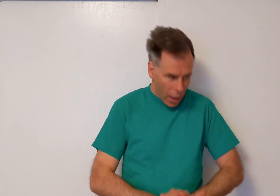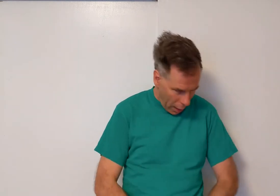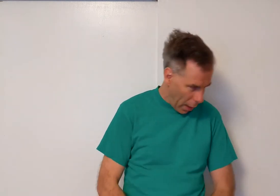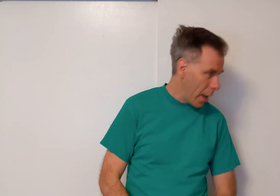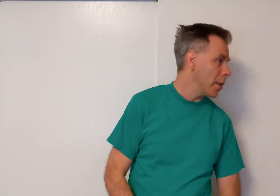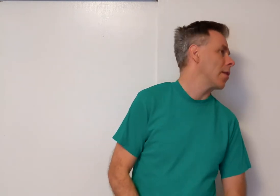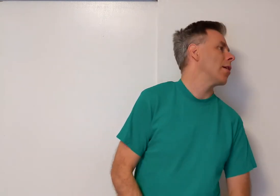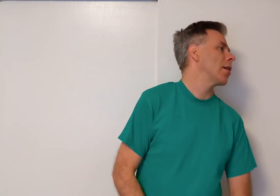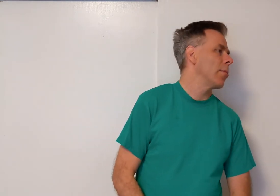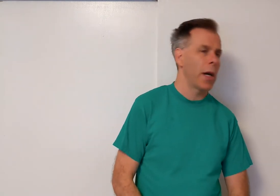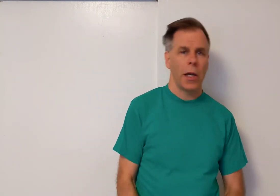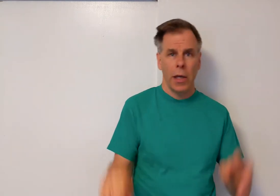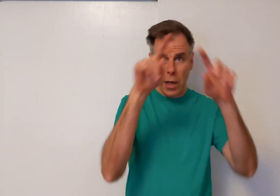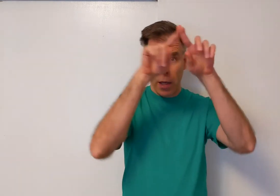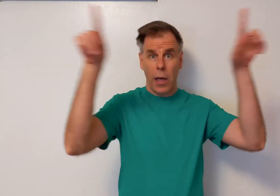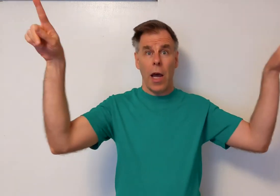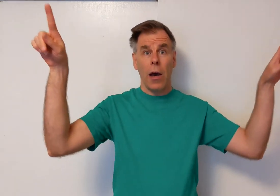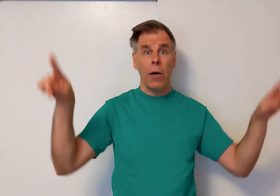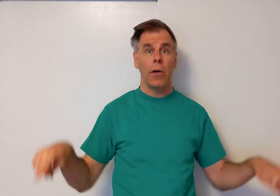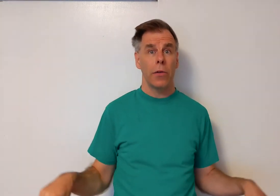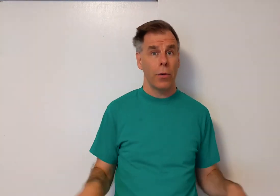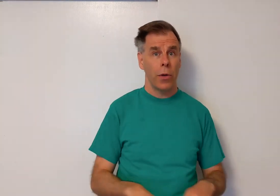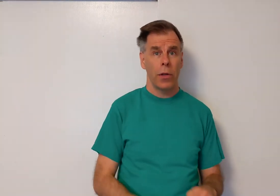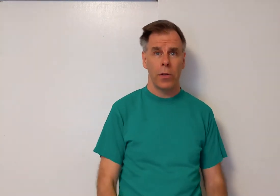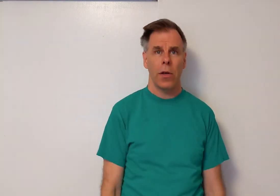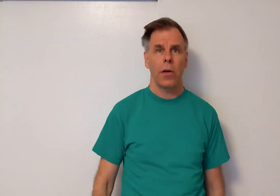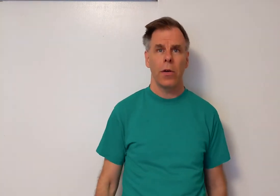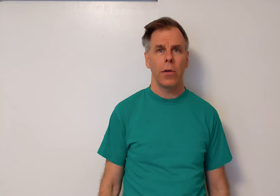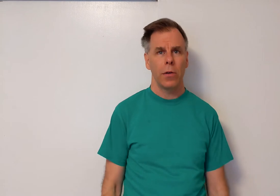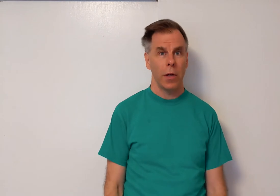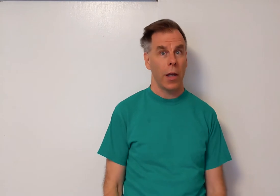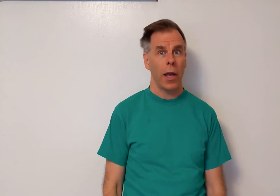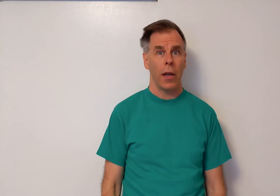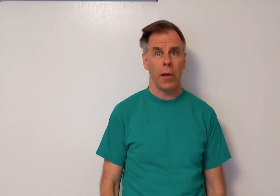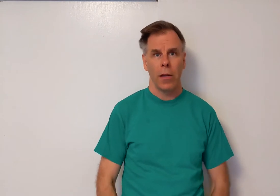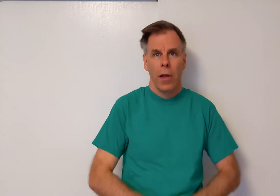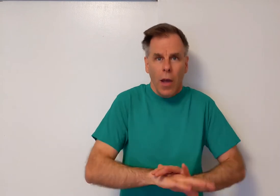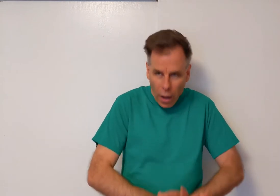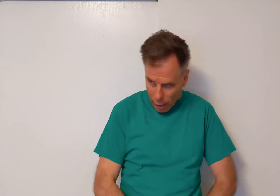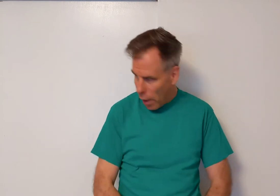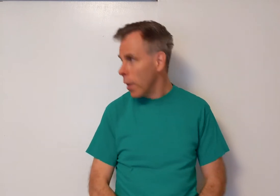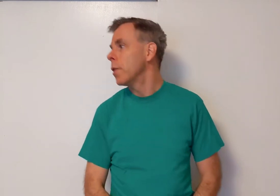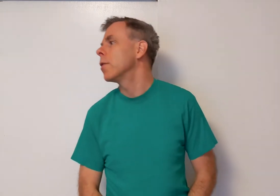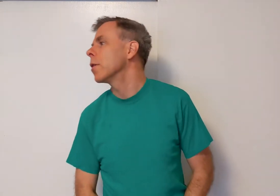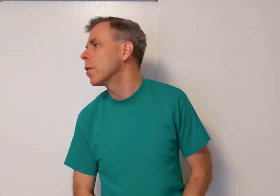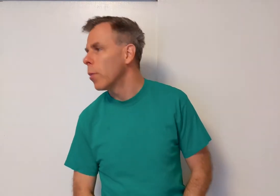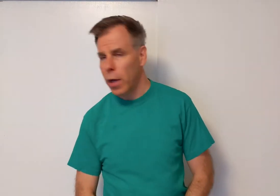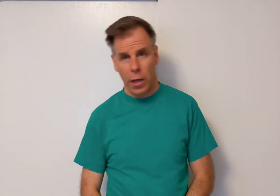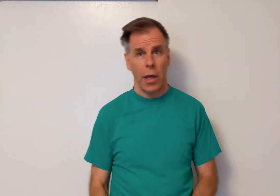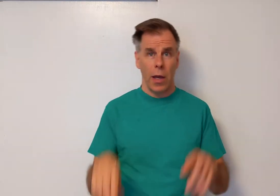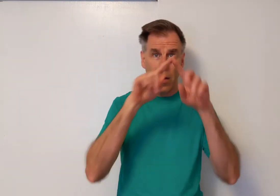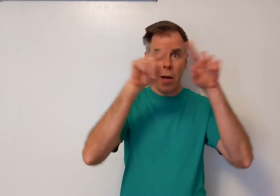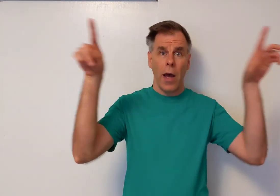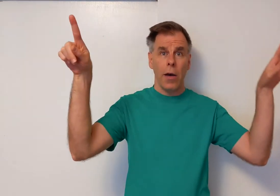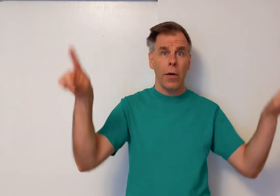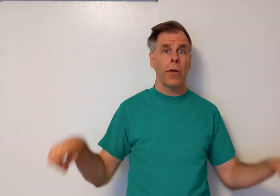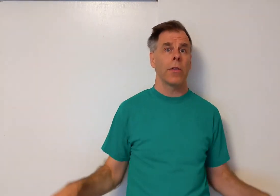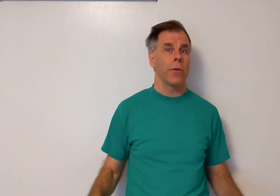I stick my head out the window. Again. I stick my head out the